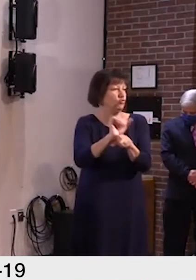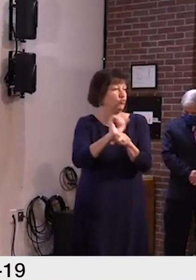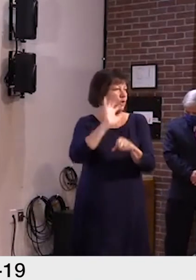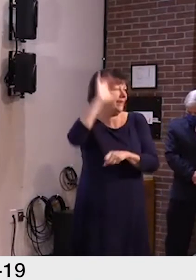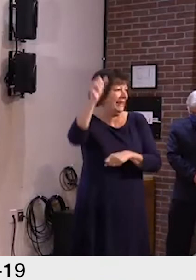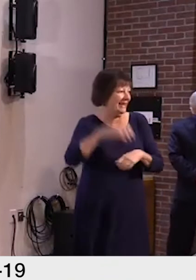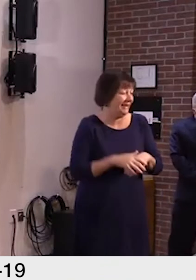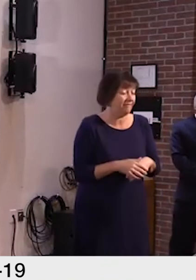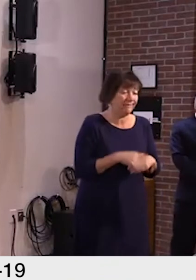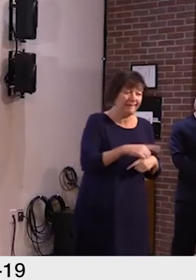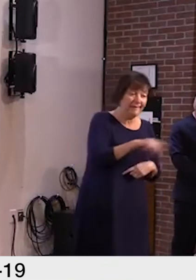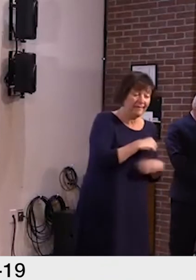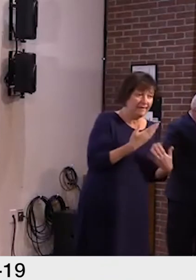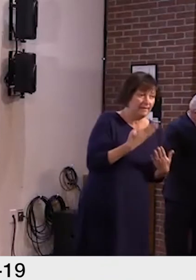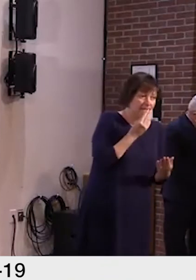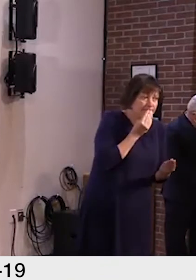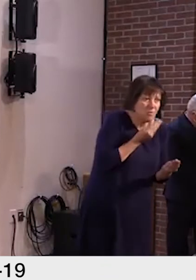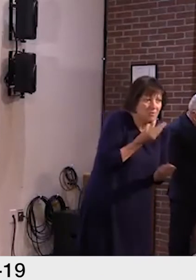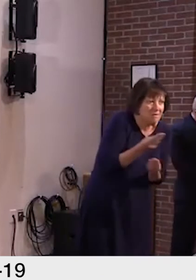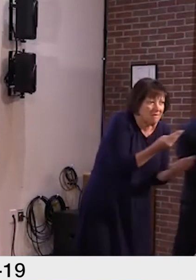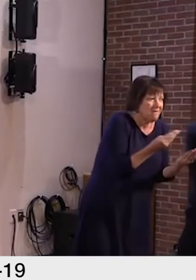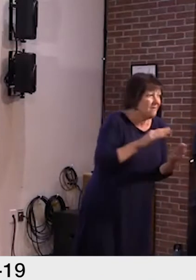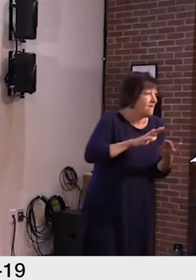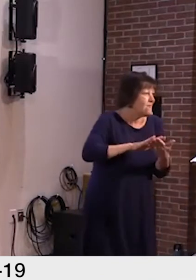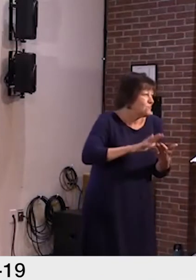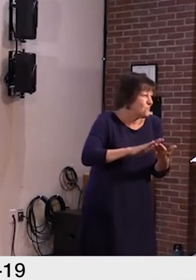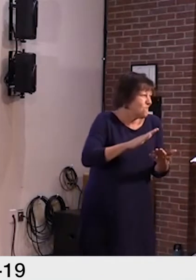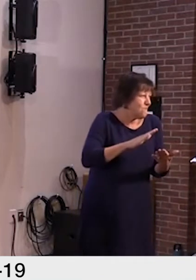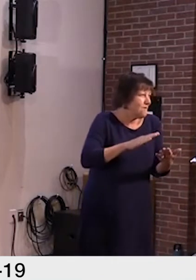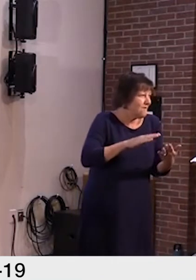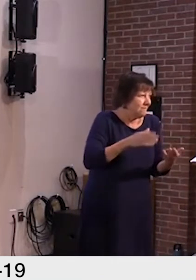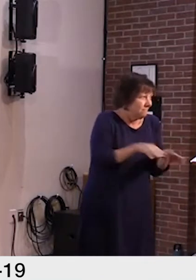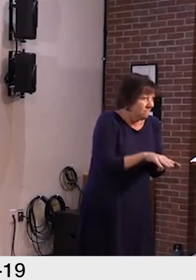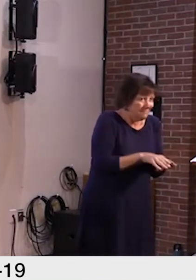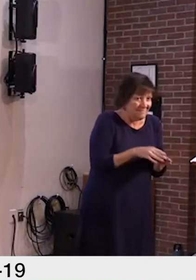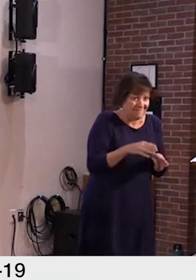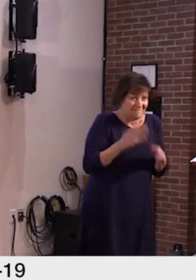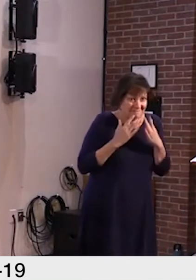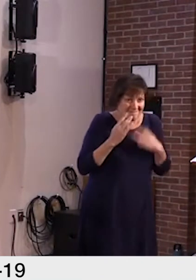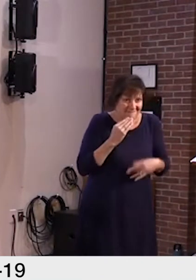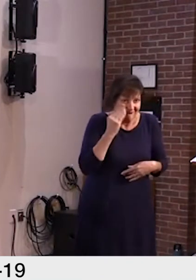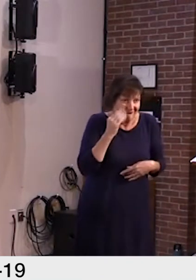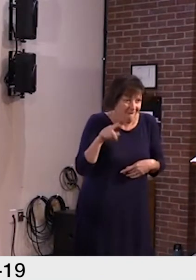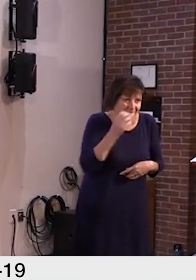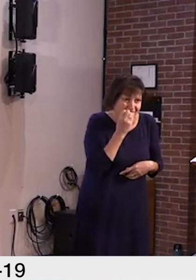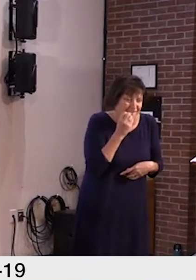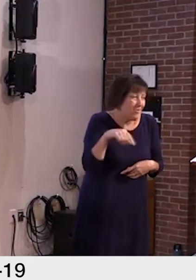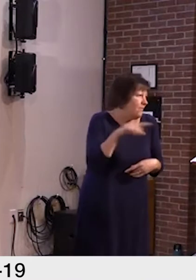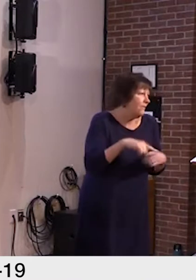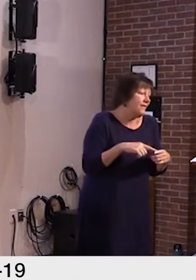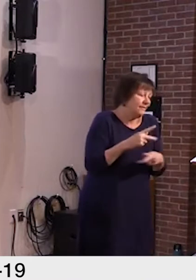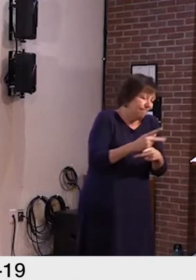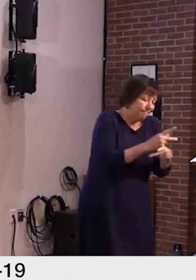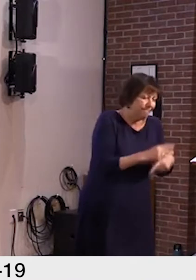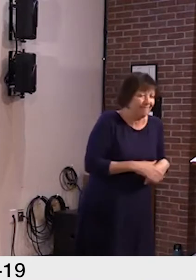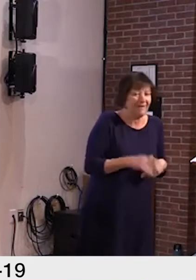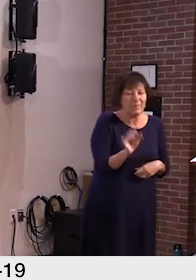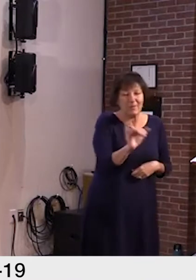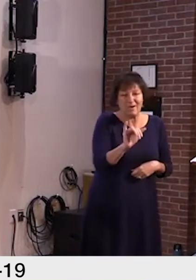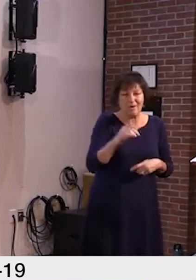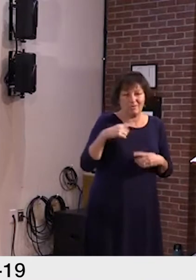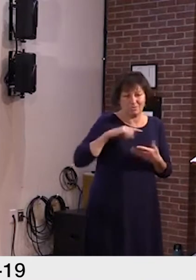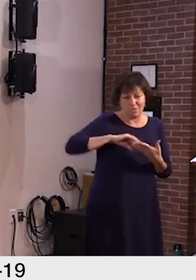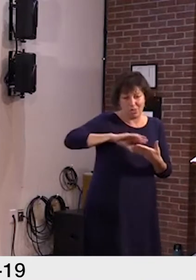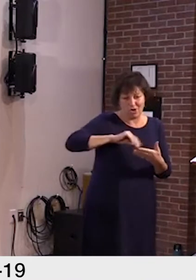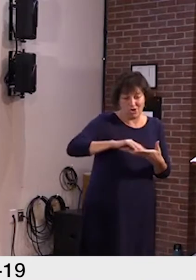school meals while kids were at home, and to running safe and engaging summer programs these past few months. We have also learned